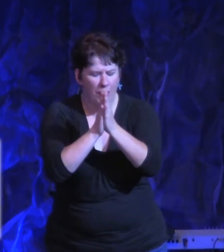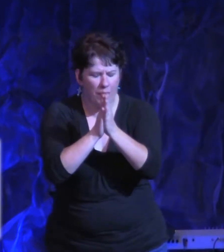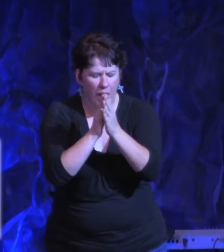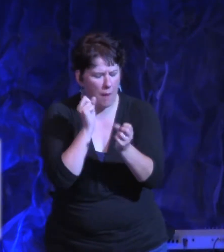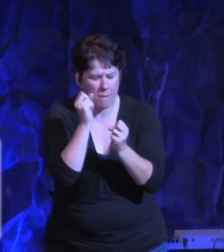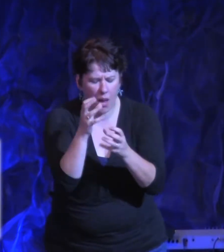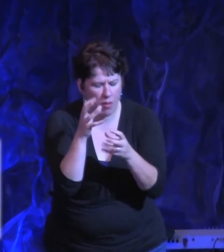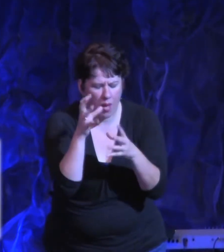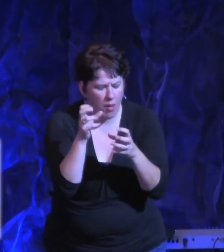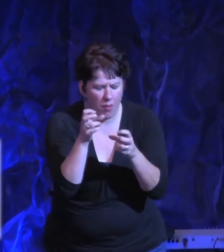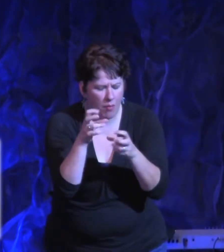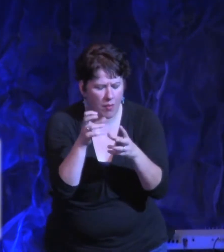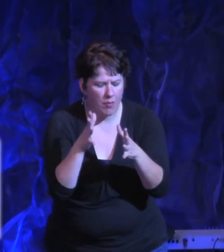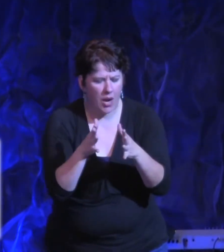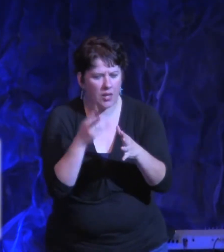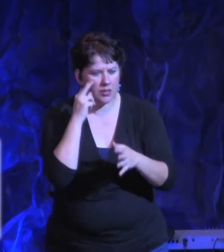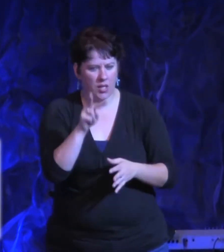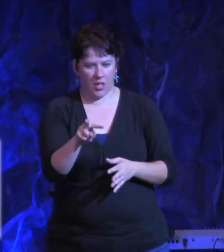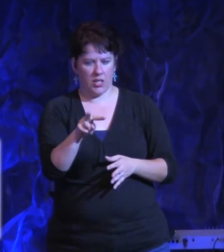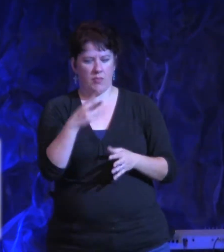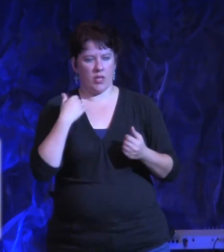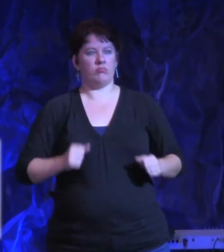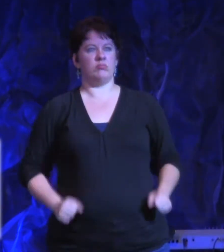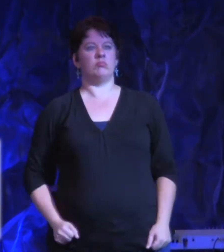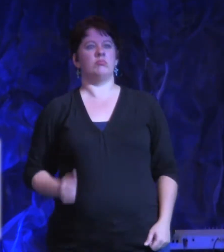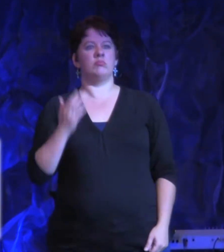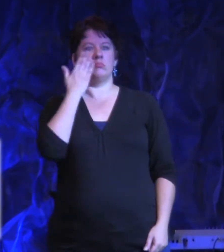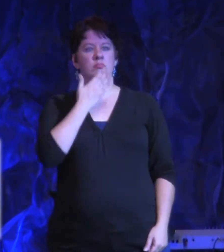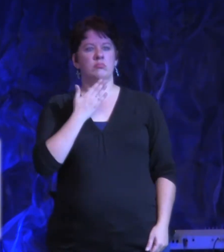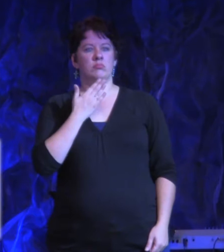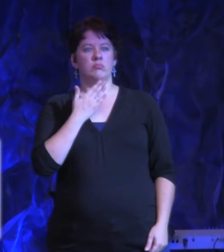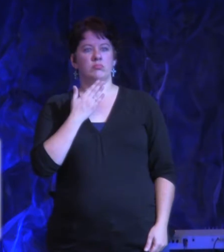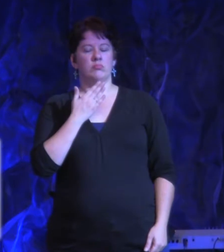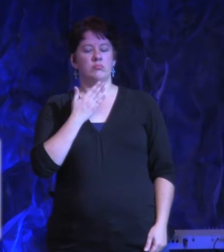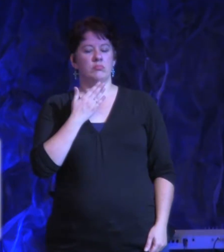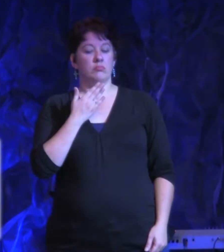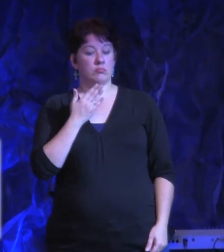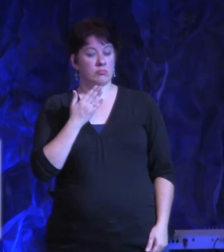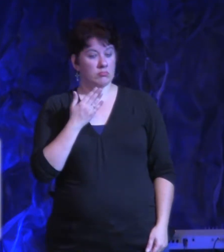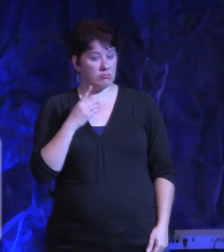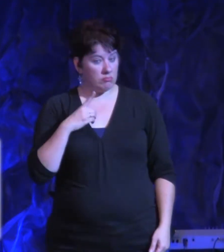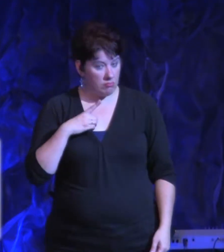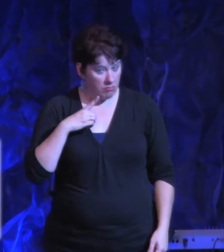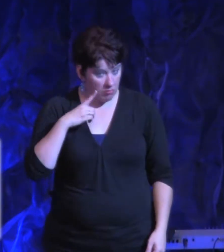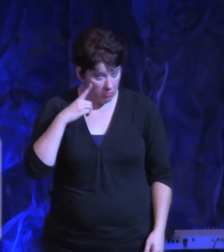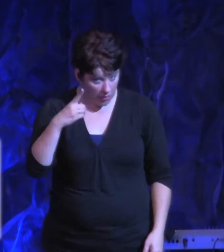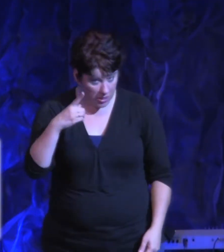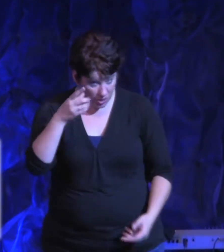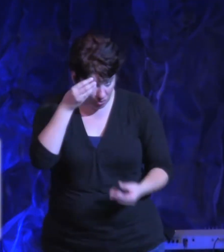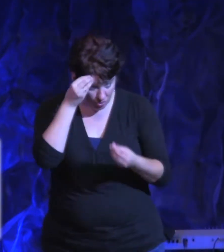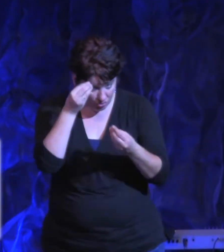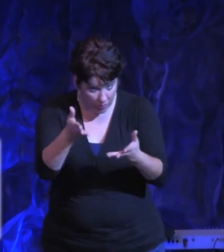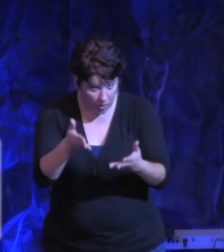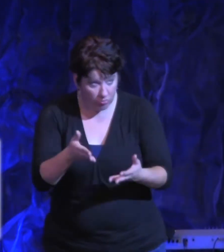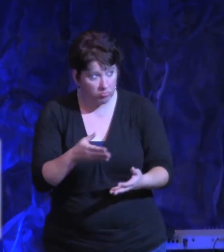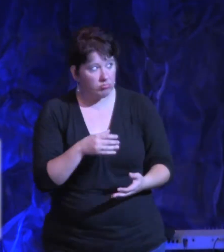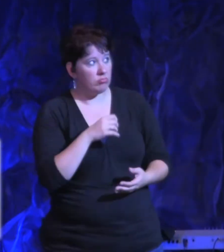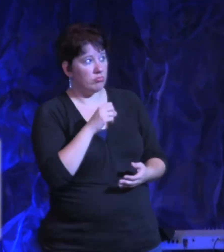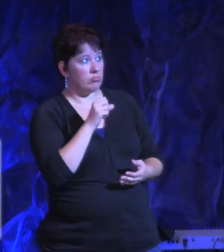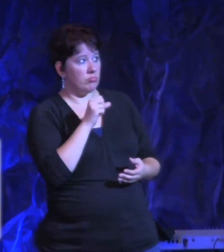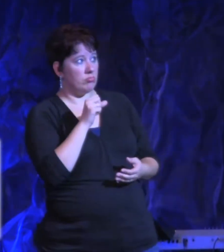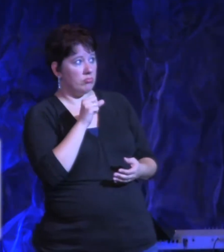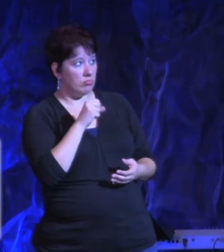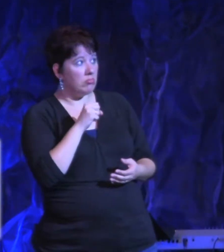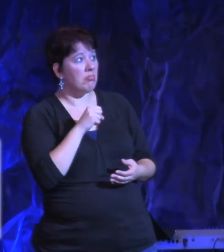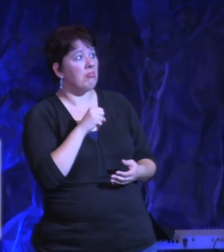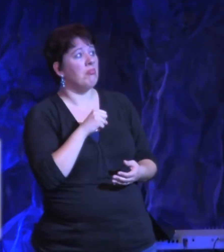And I've seen it over and over again. And you say, is the Lord speaking to you? the Lord showing you something? Or yes. What's the Lord showing you? I need to